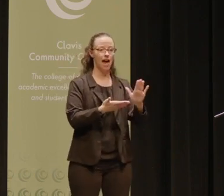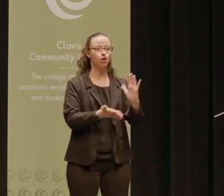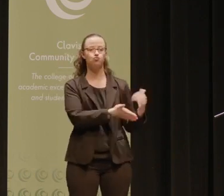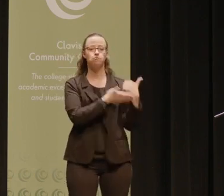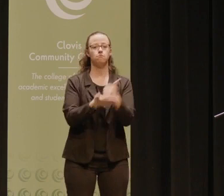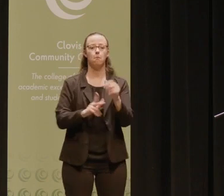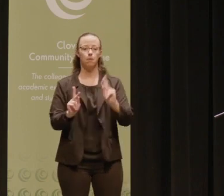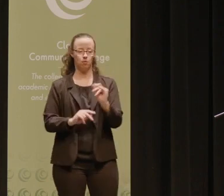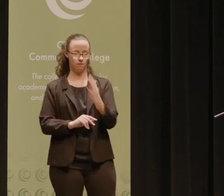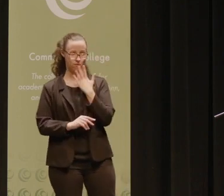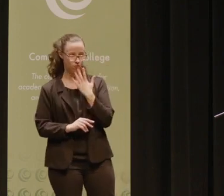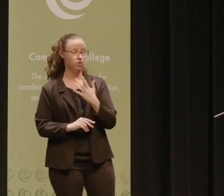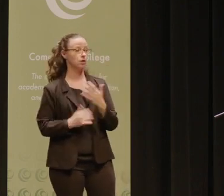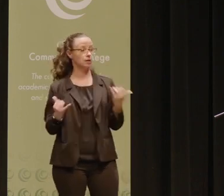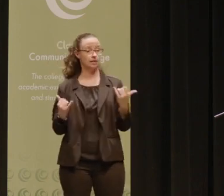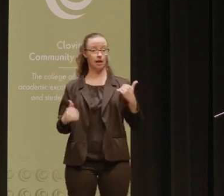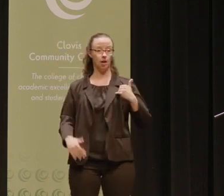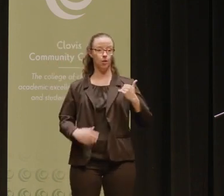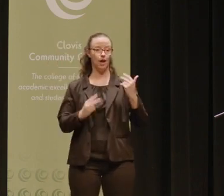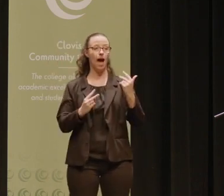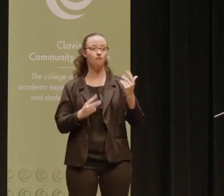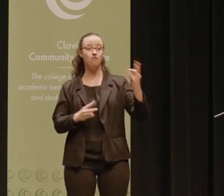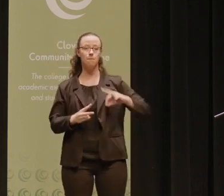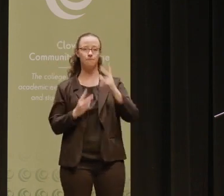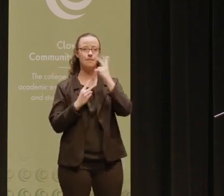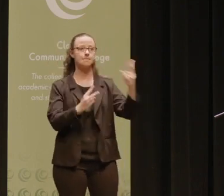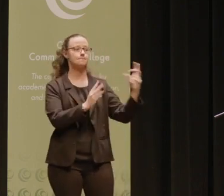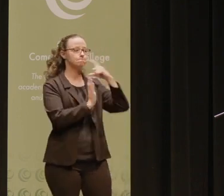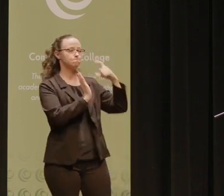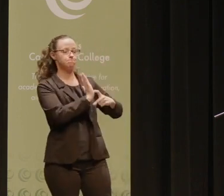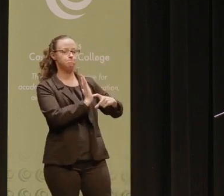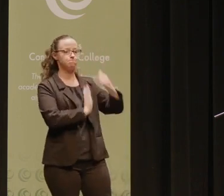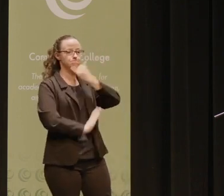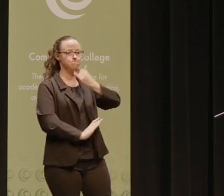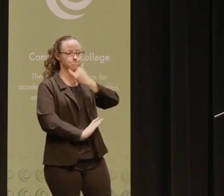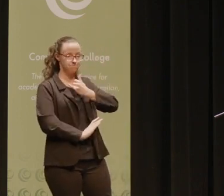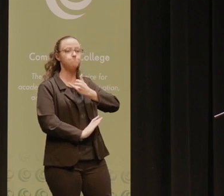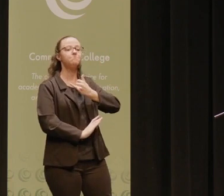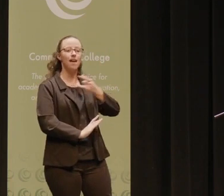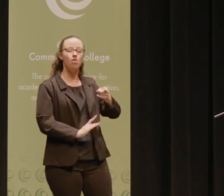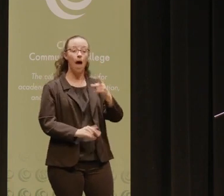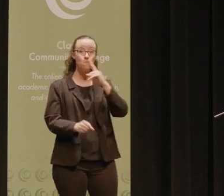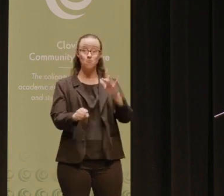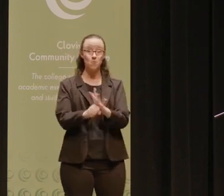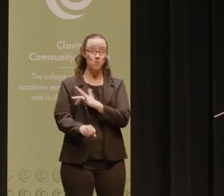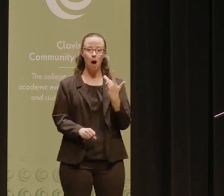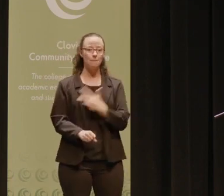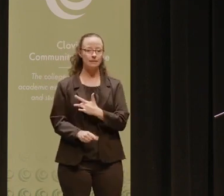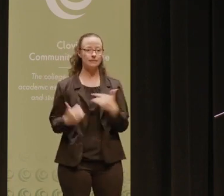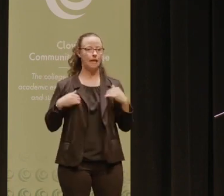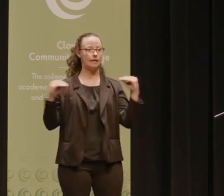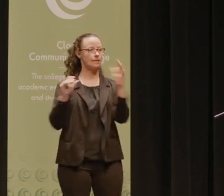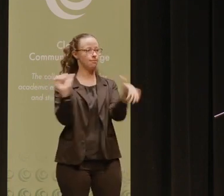people of color. And of course, today, we have the hindsight, the benefit of hindsight. And it has shown us that these were empty promises in many cases.